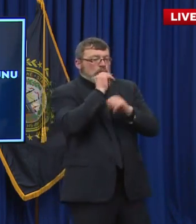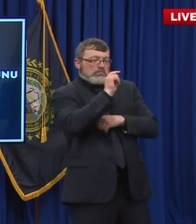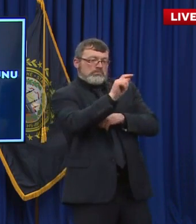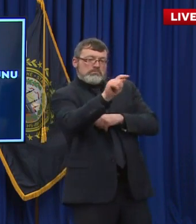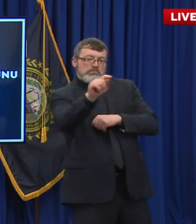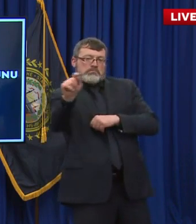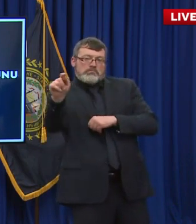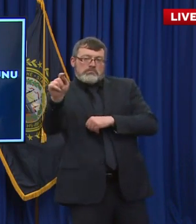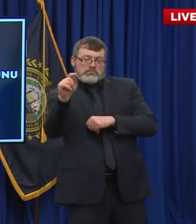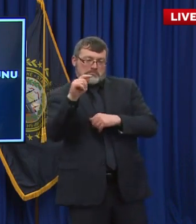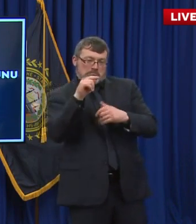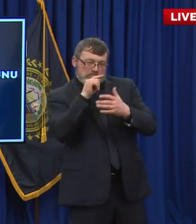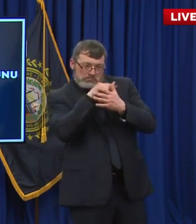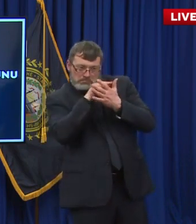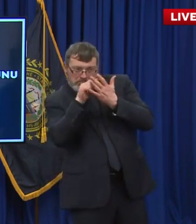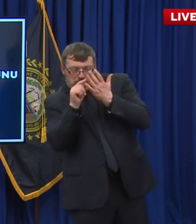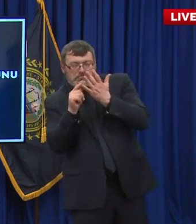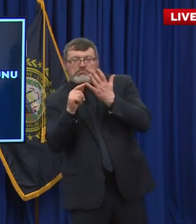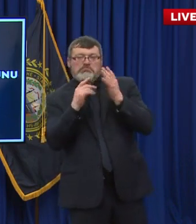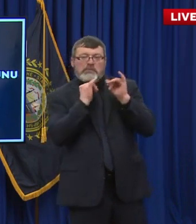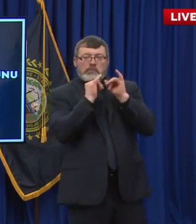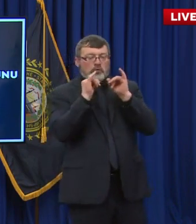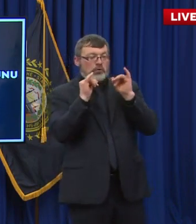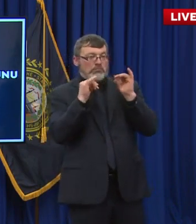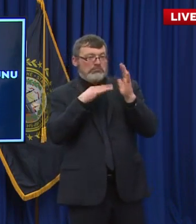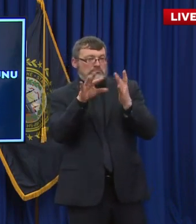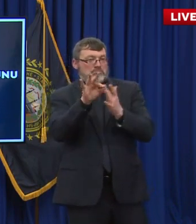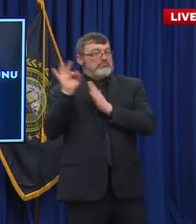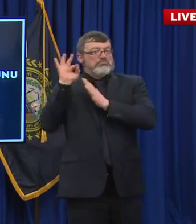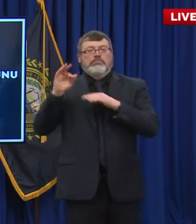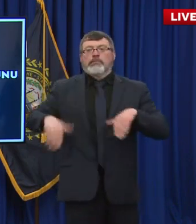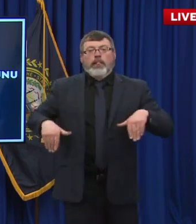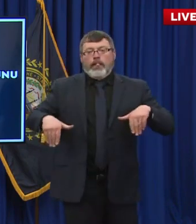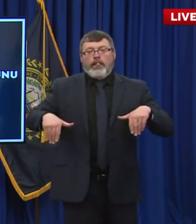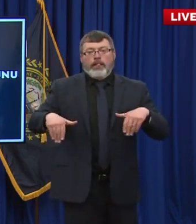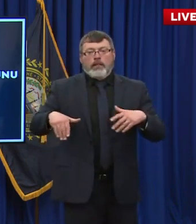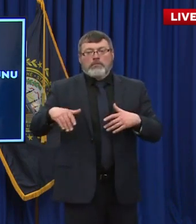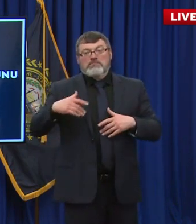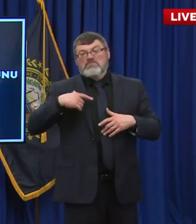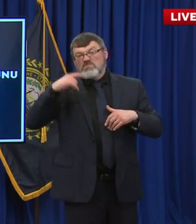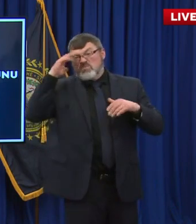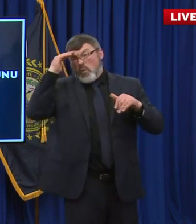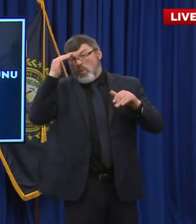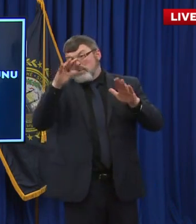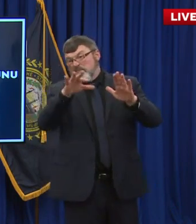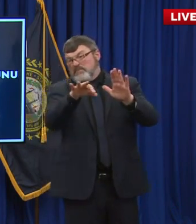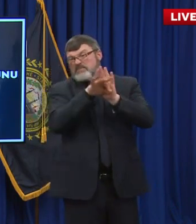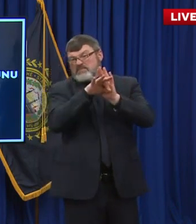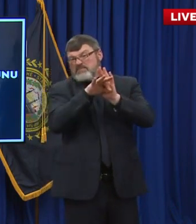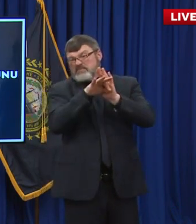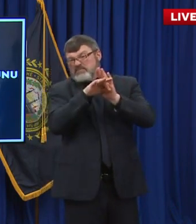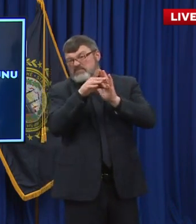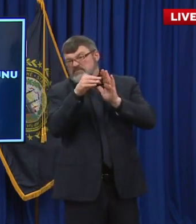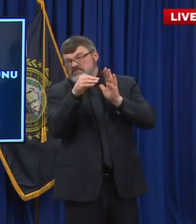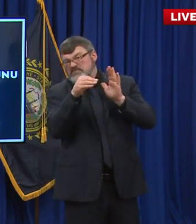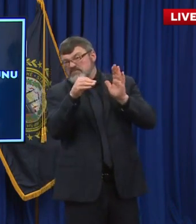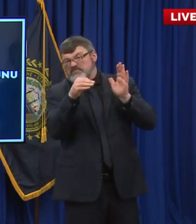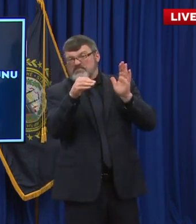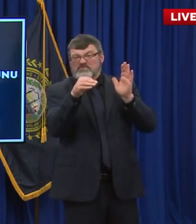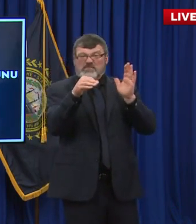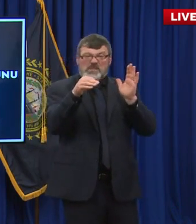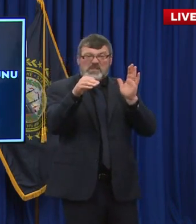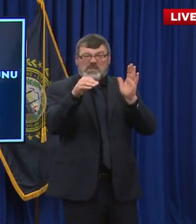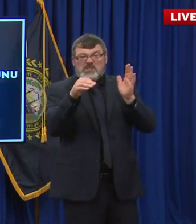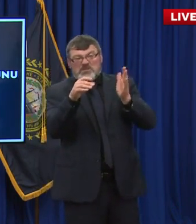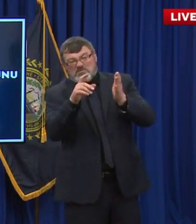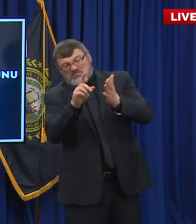I'm not quite sure. But I hope to have some type of uh, of announcement or nomination and maybe even by the next council meeting or so, um, something like that in the next